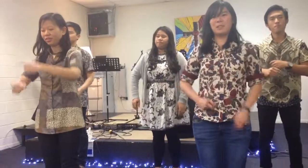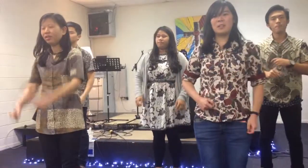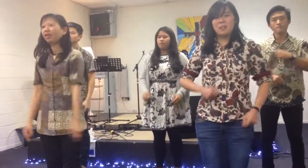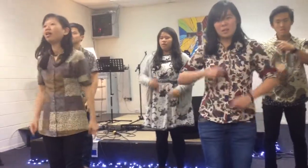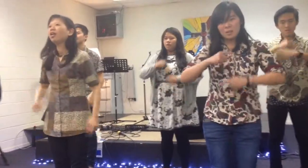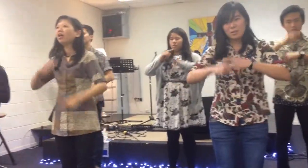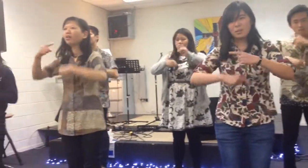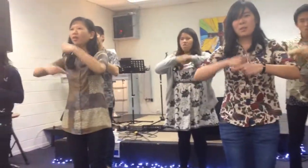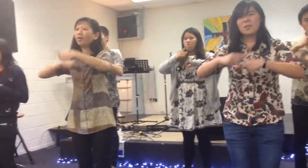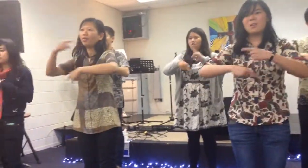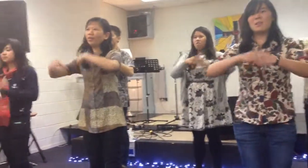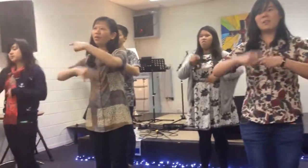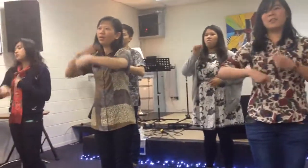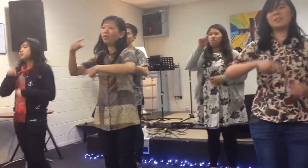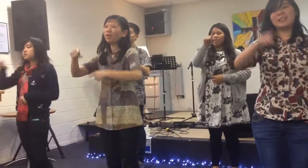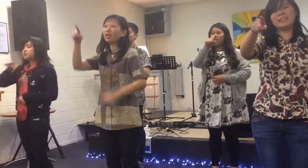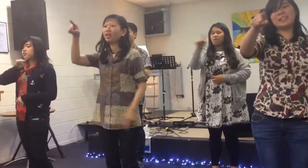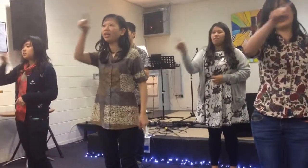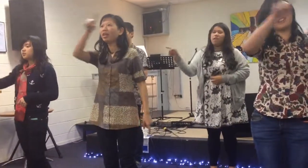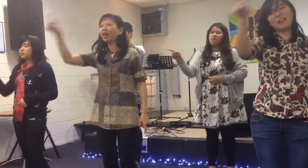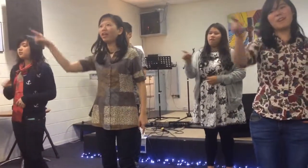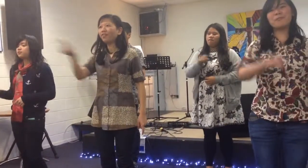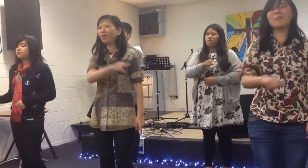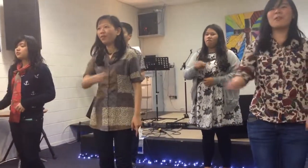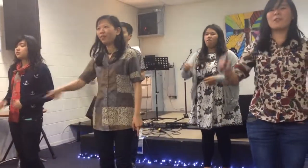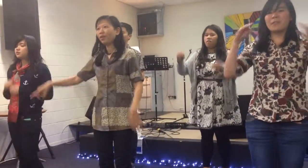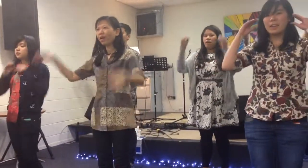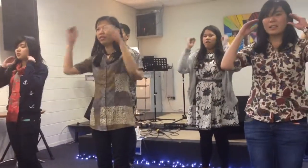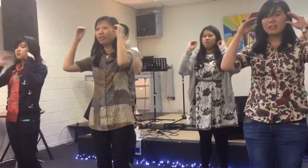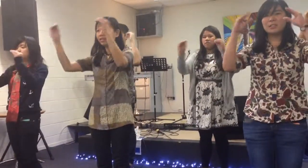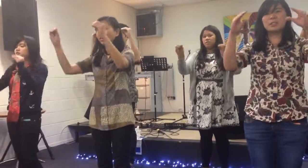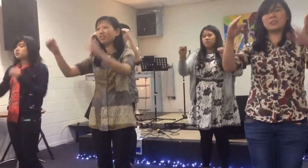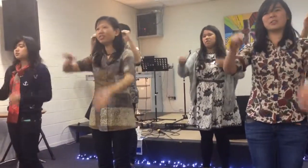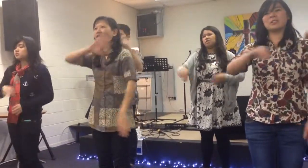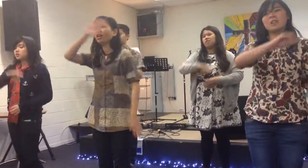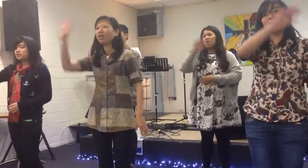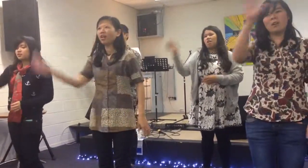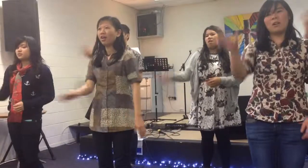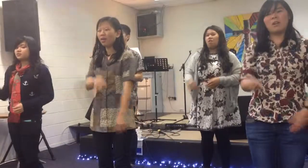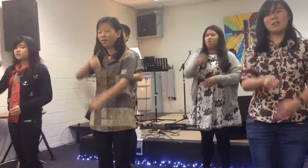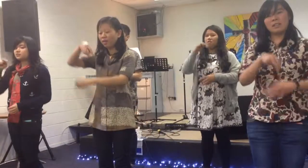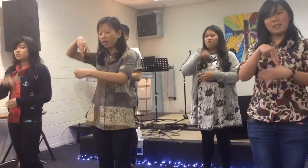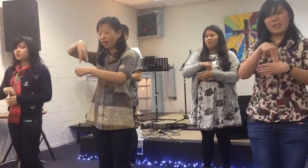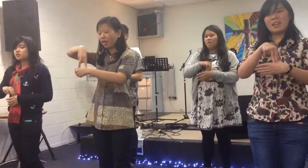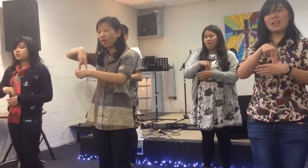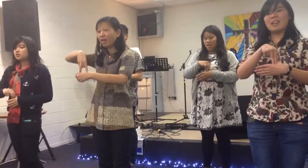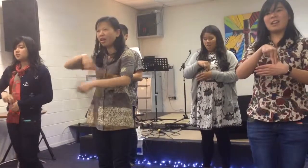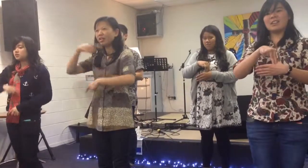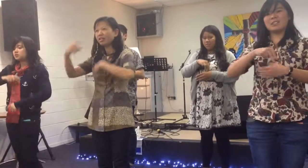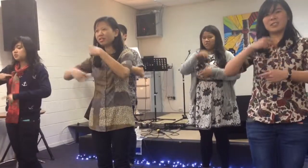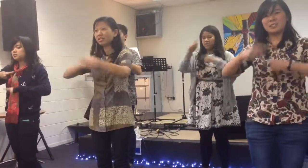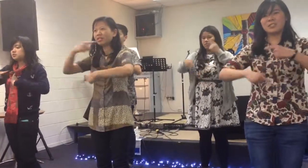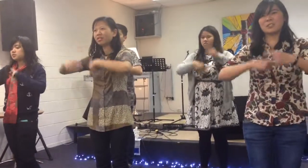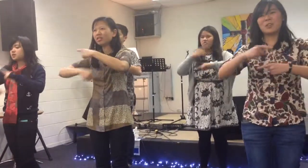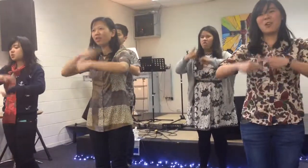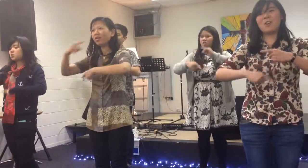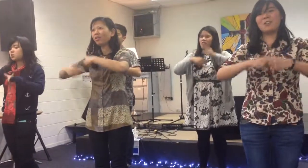Go ye therefore and teach all nations, go,